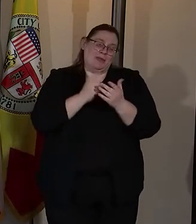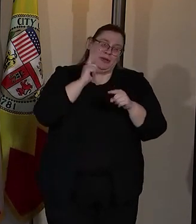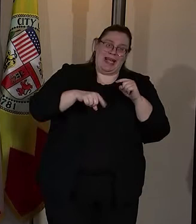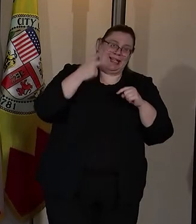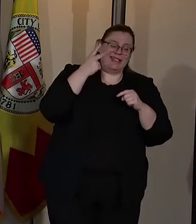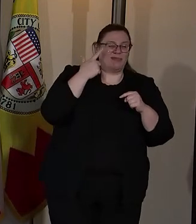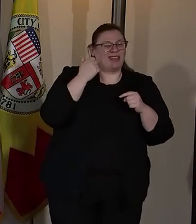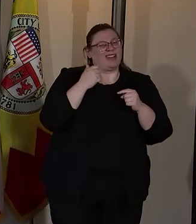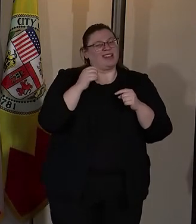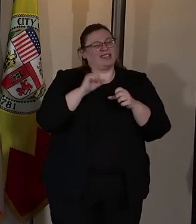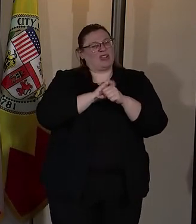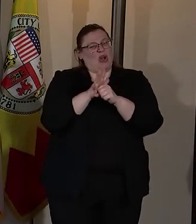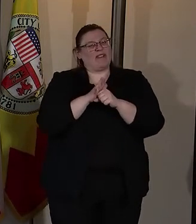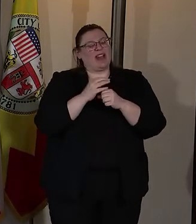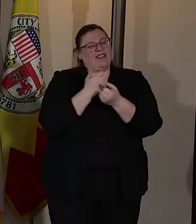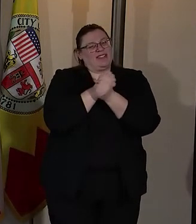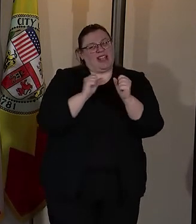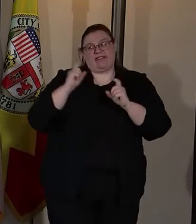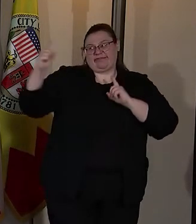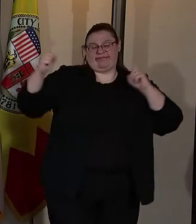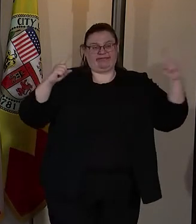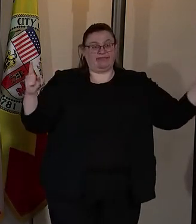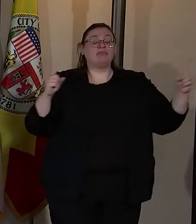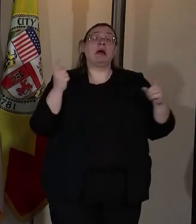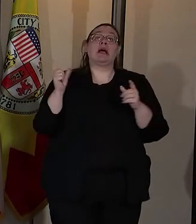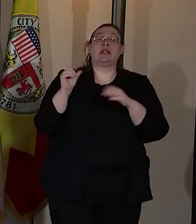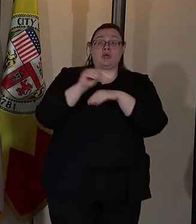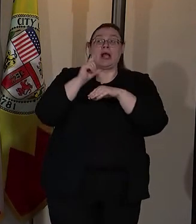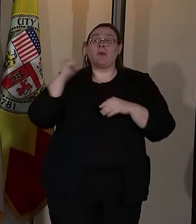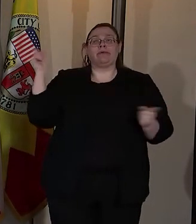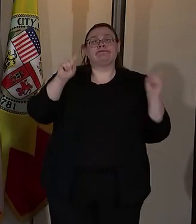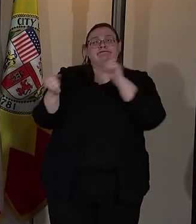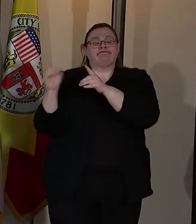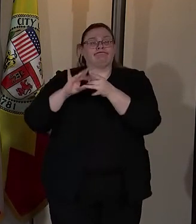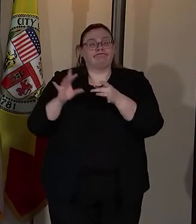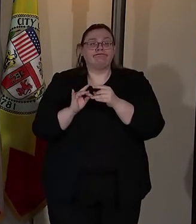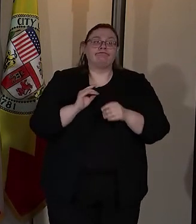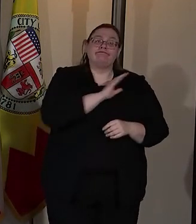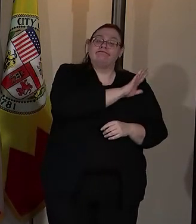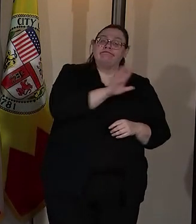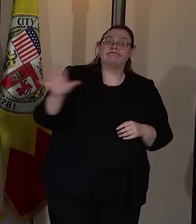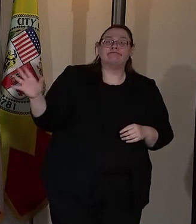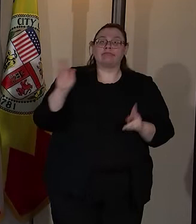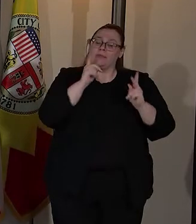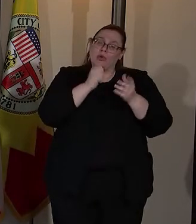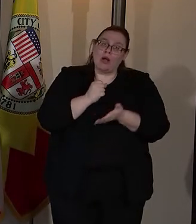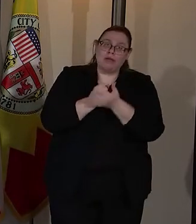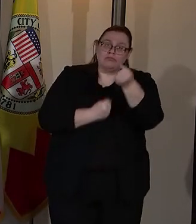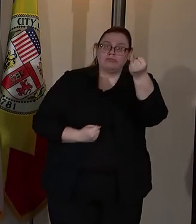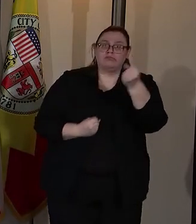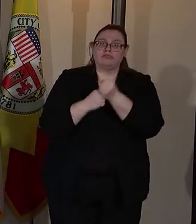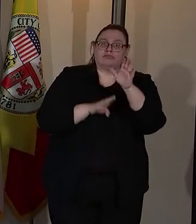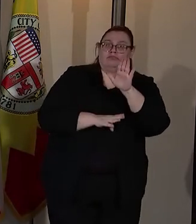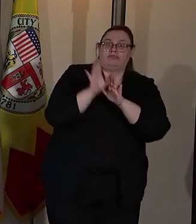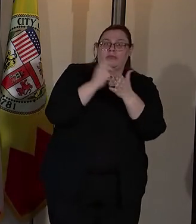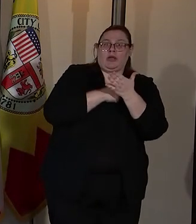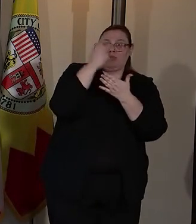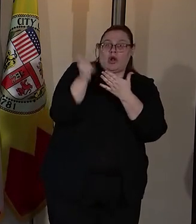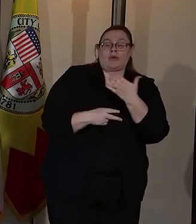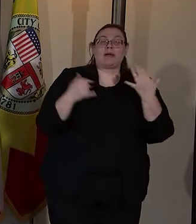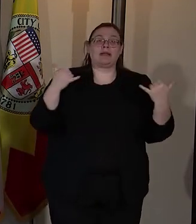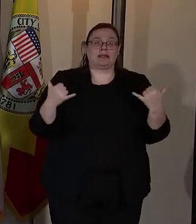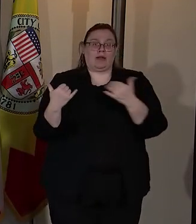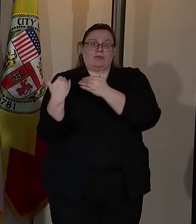are safely socially distanced but whom you will hear from tonight who are the mothers and fathers of this program and who are now responsible for its